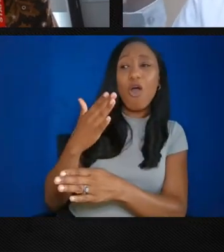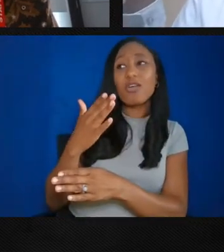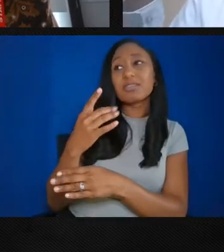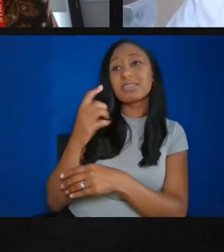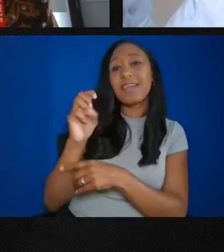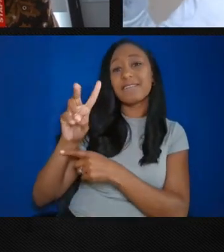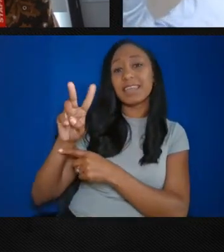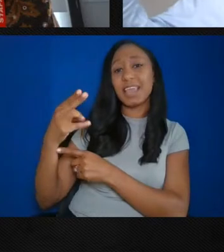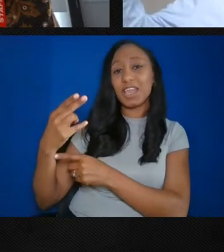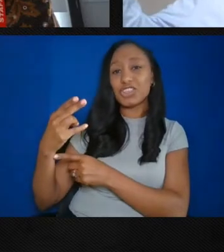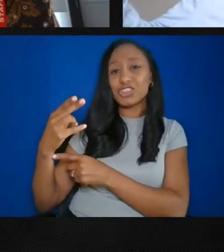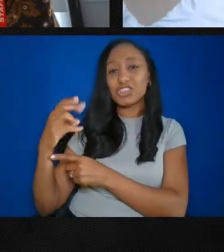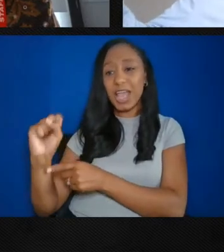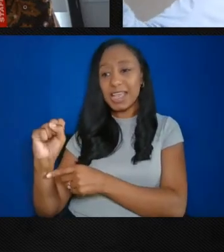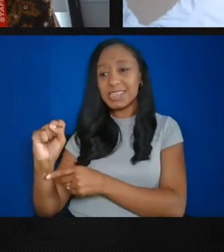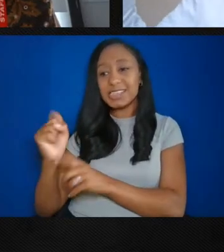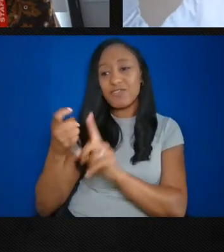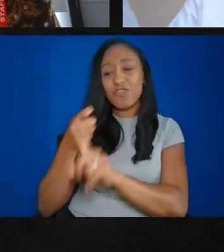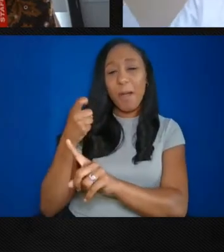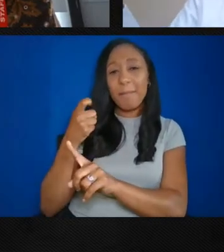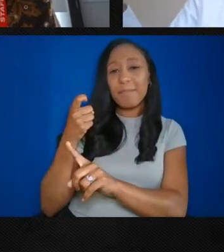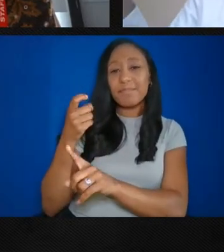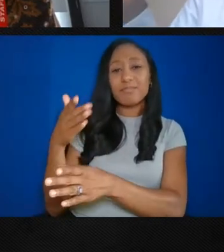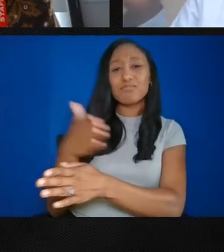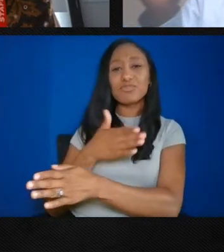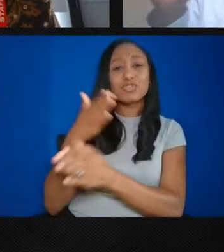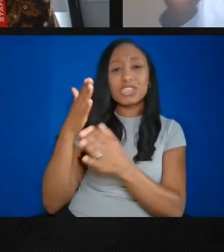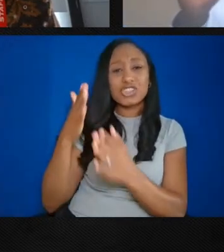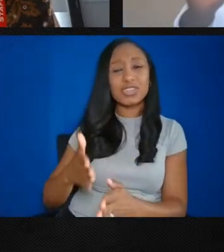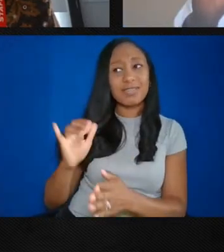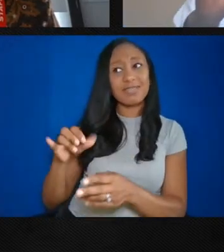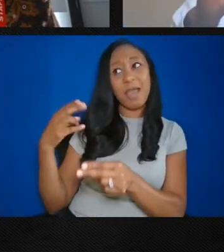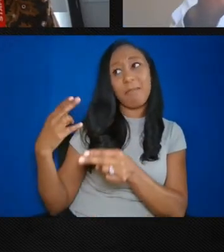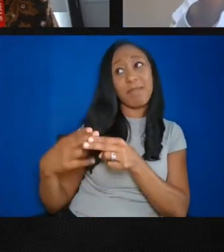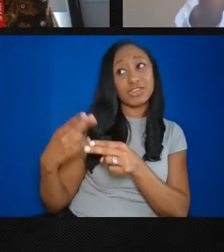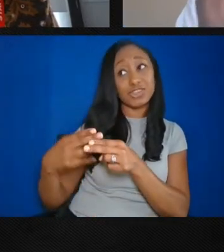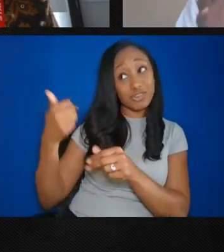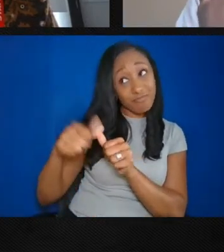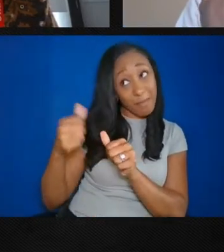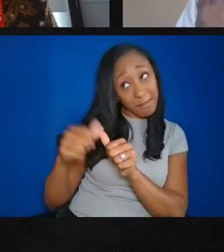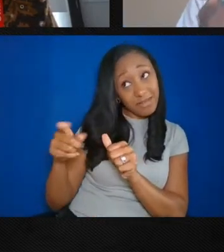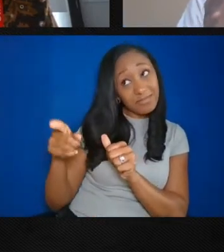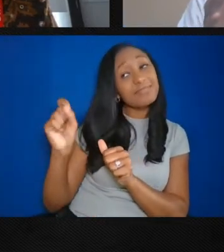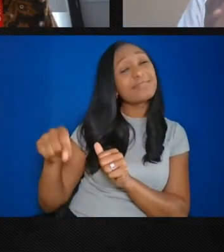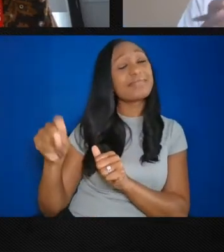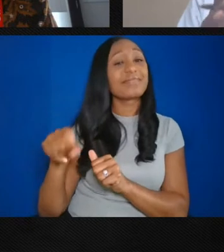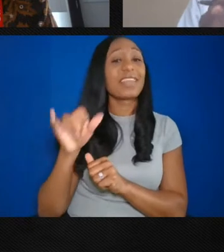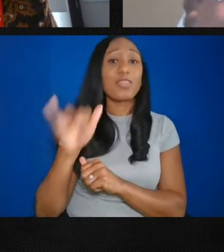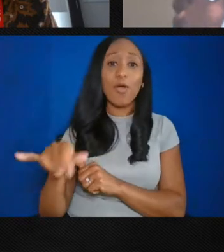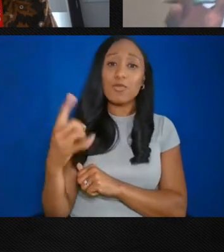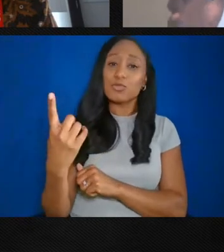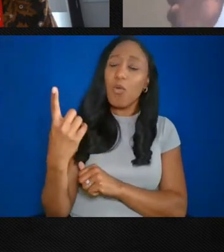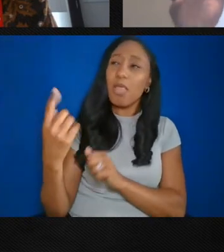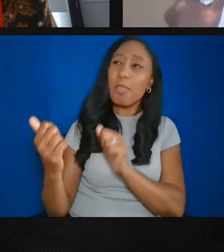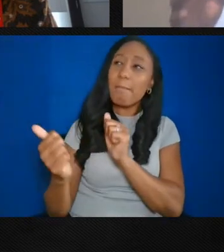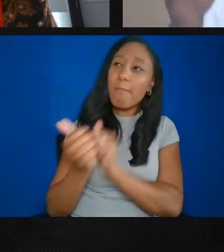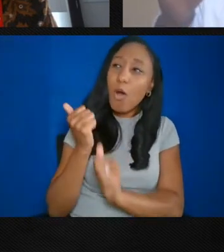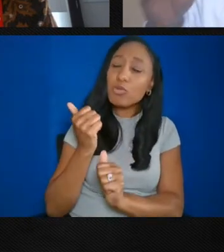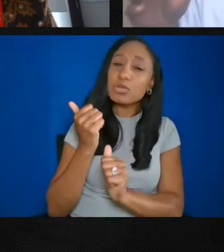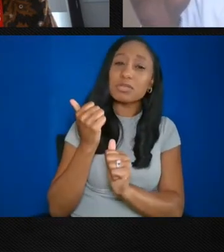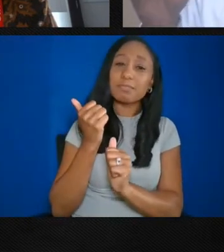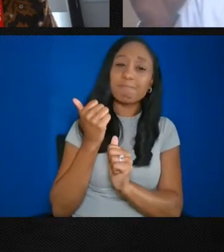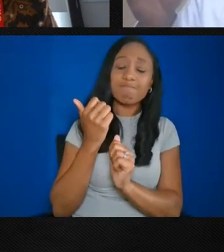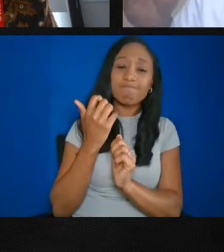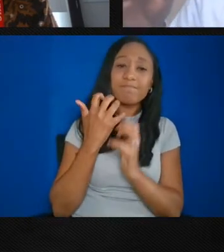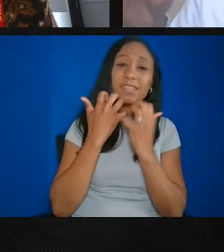tapes from Bam Bam Bam and Pebbles at the family reunion. They said those were the most vulnerable things because